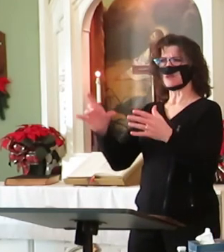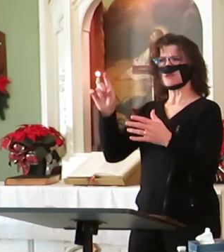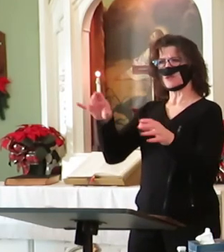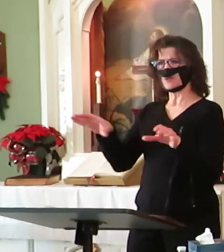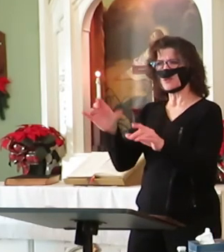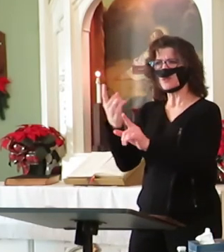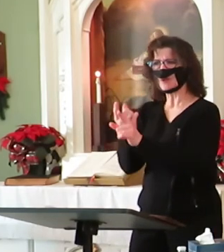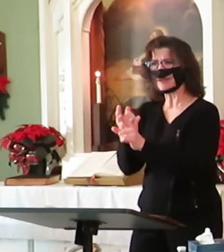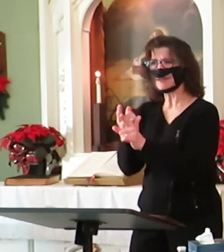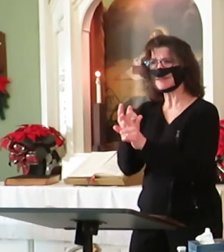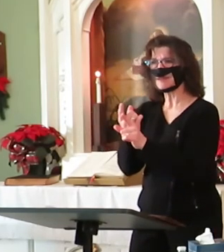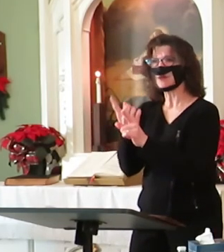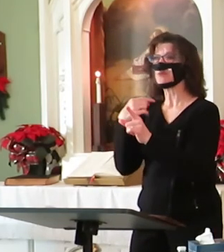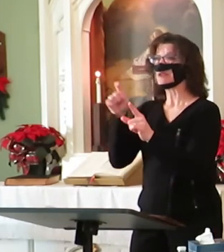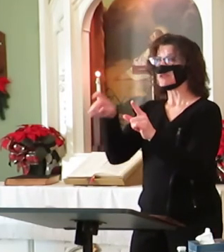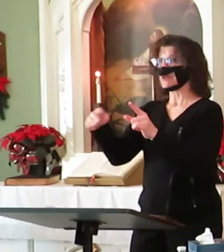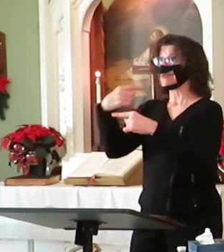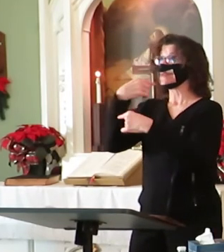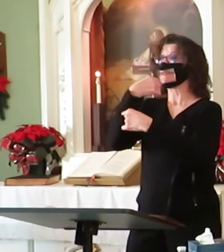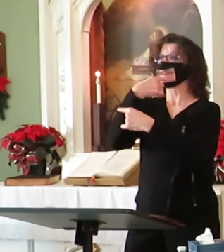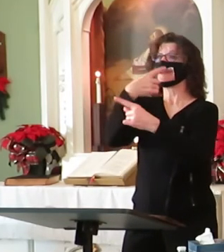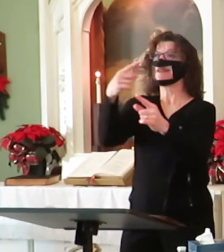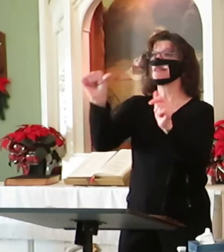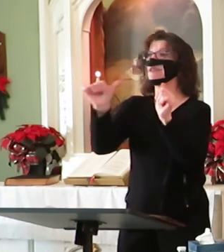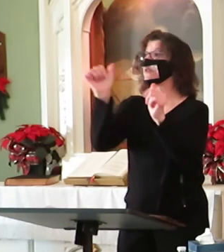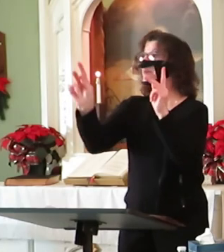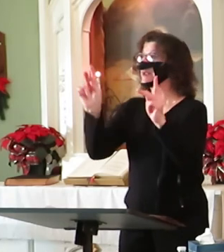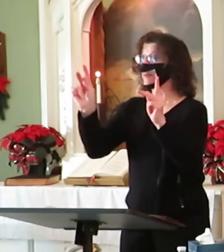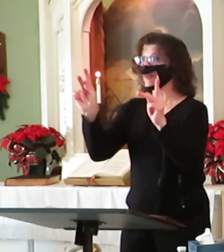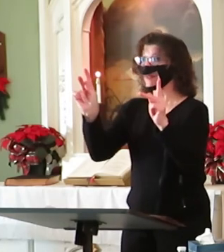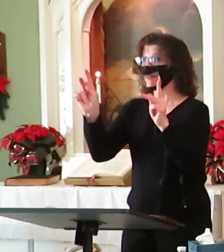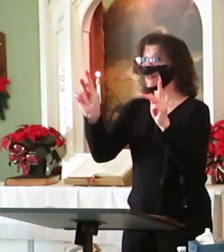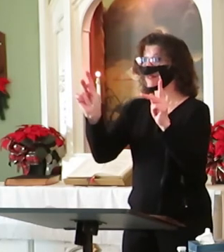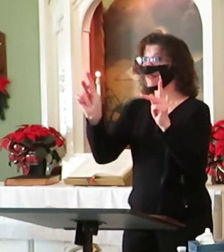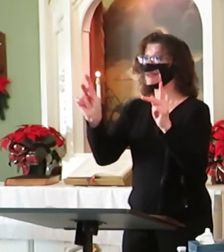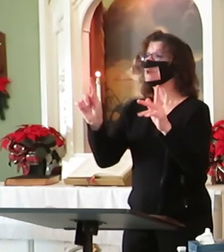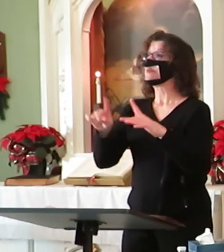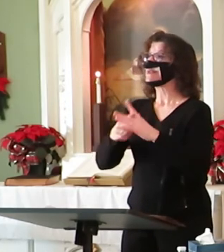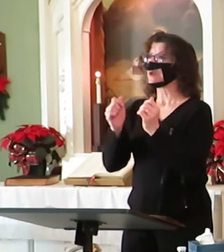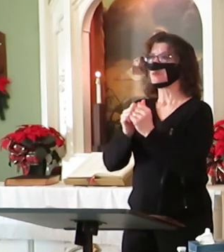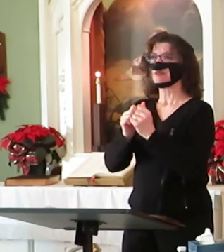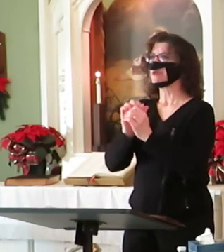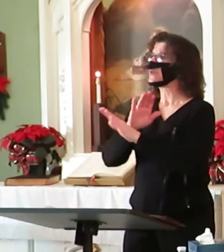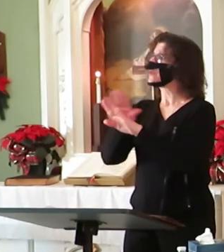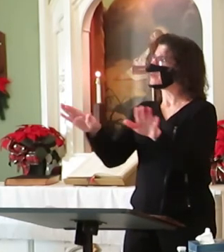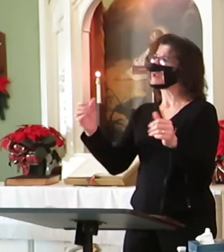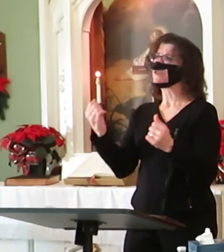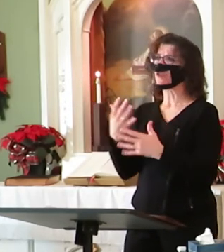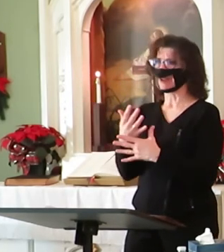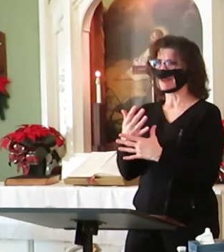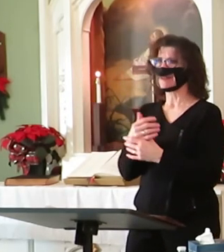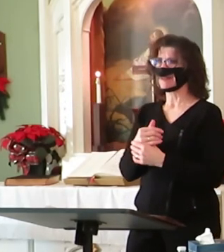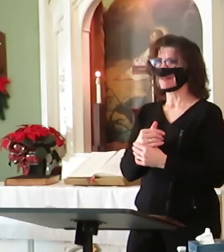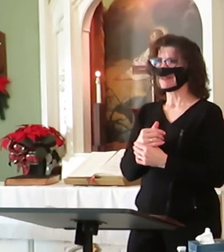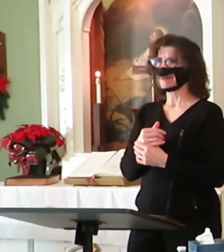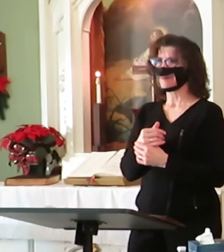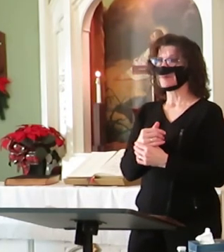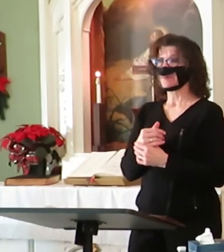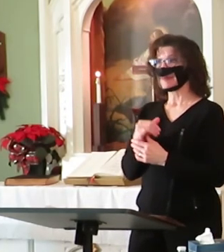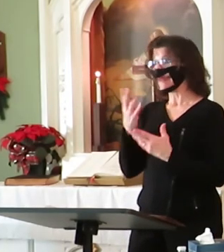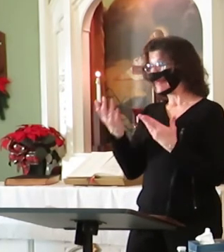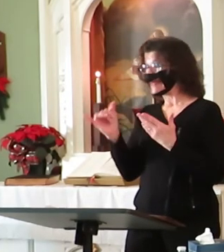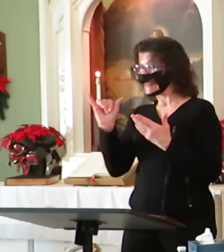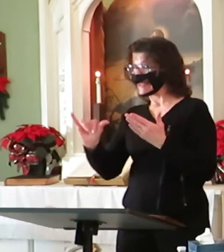his message to another person and begin with, Be not afraid? Are there not times when the Holy